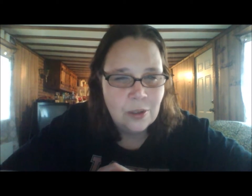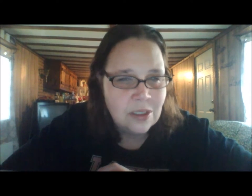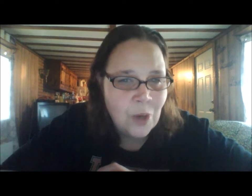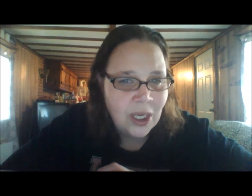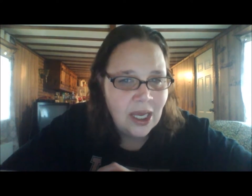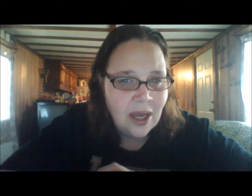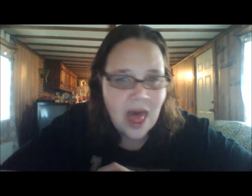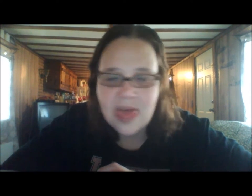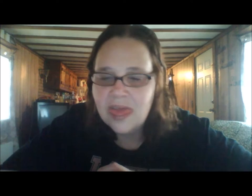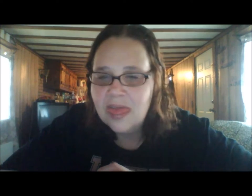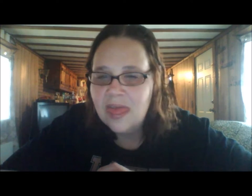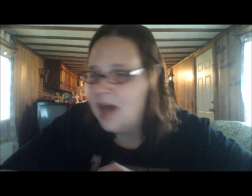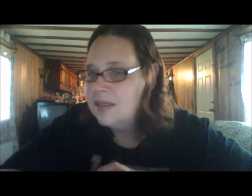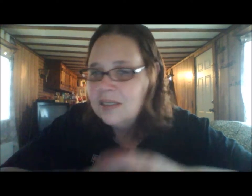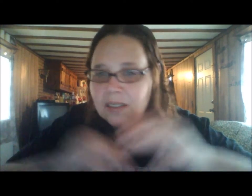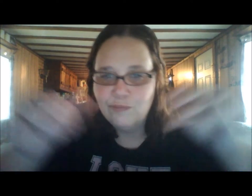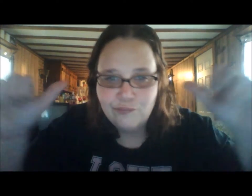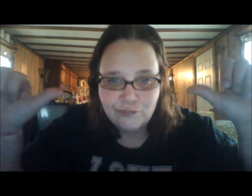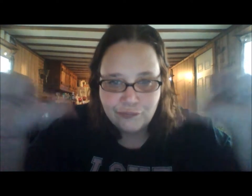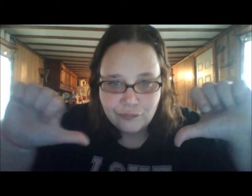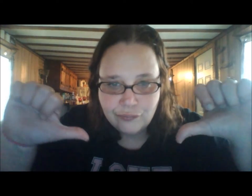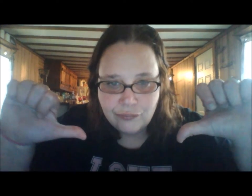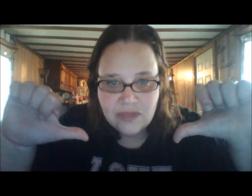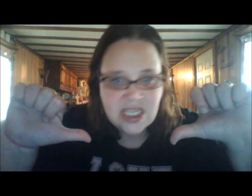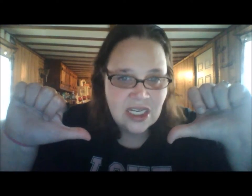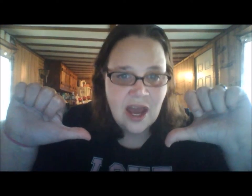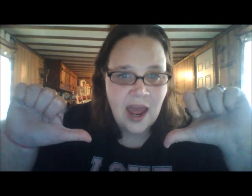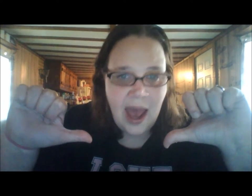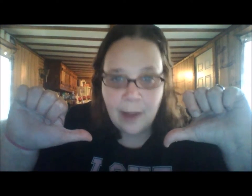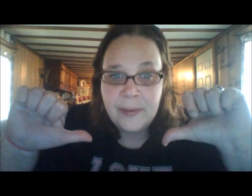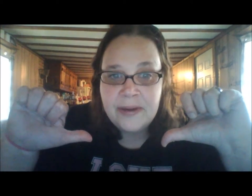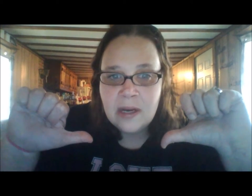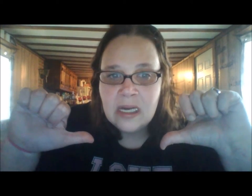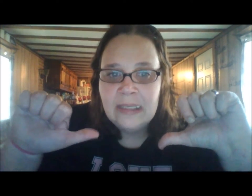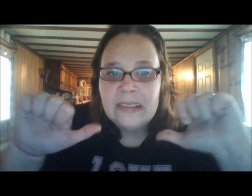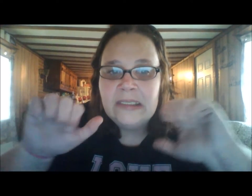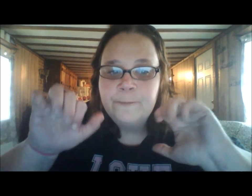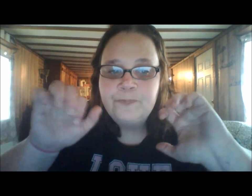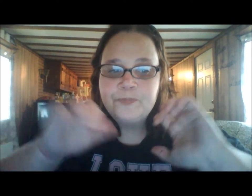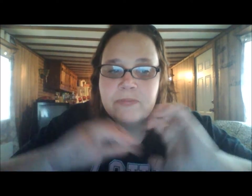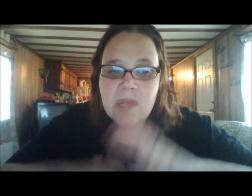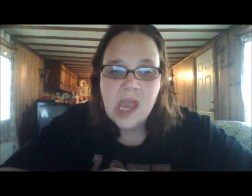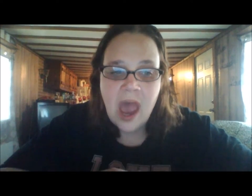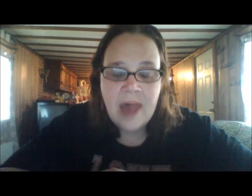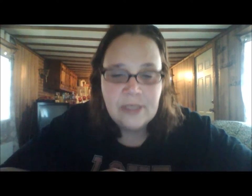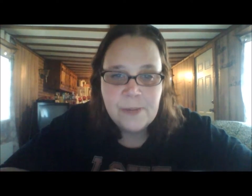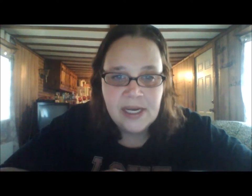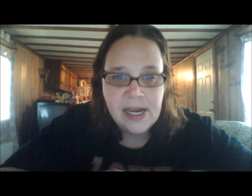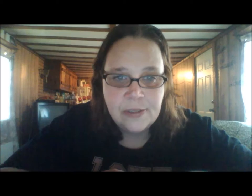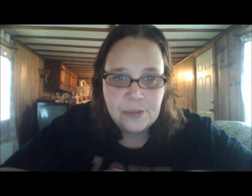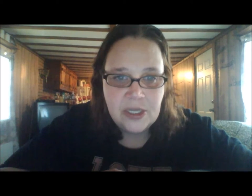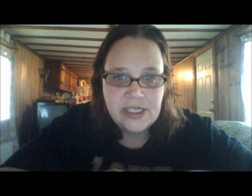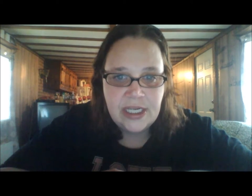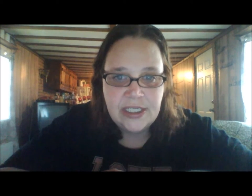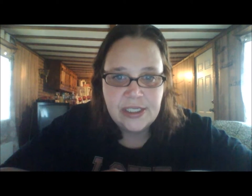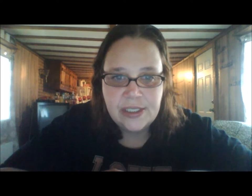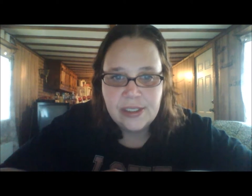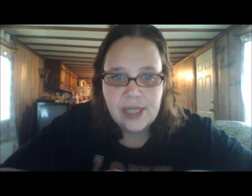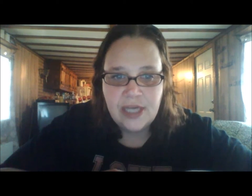quit smoking. As that did not happen. I was bugging out too much. It's, I